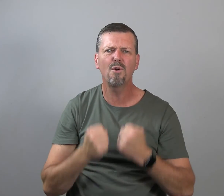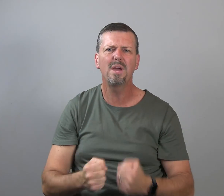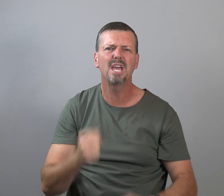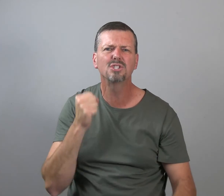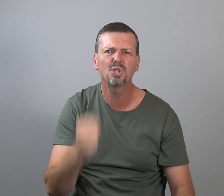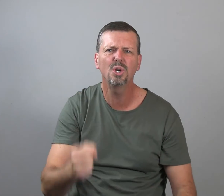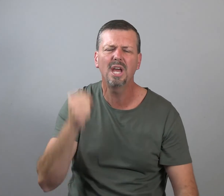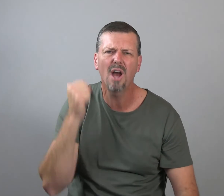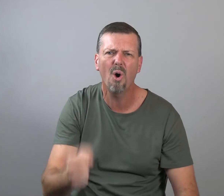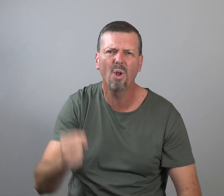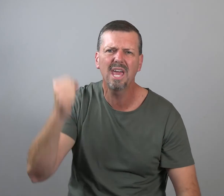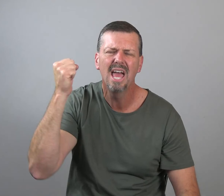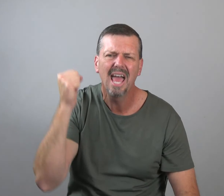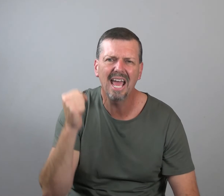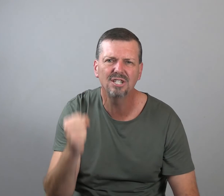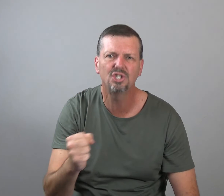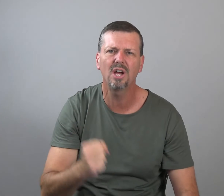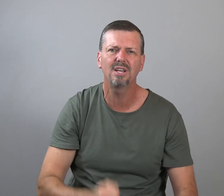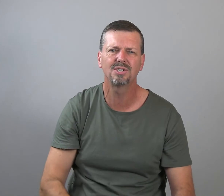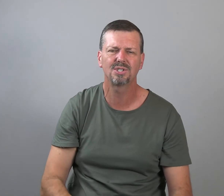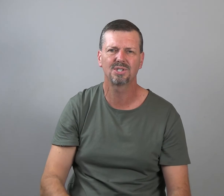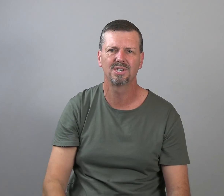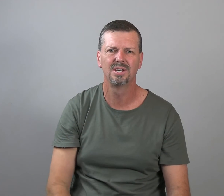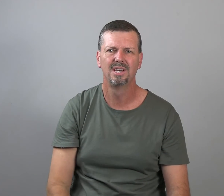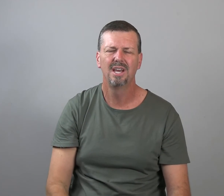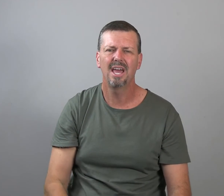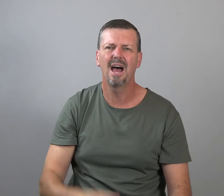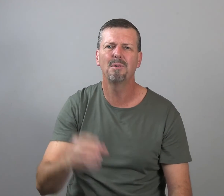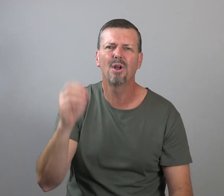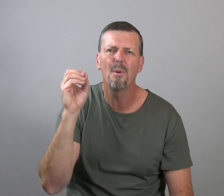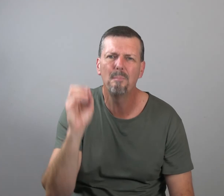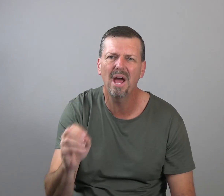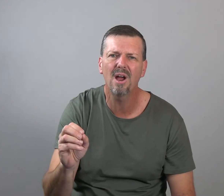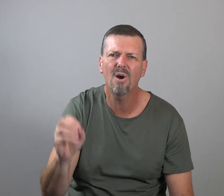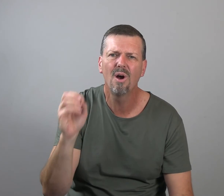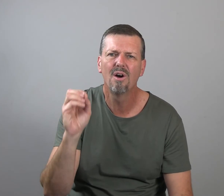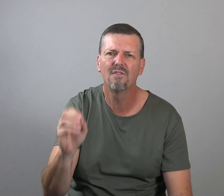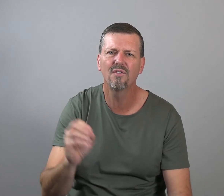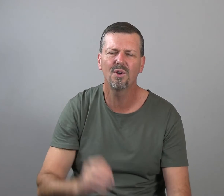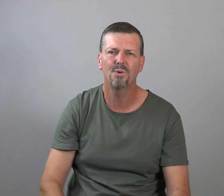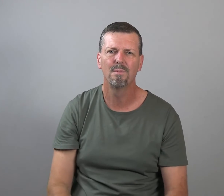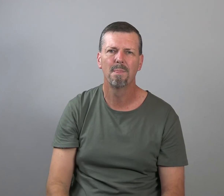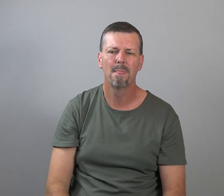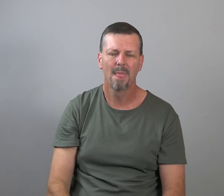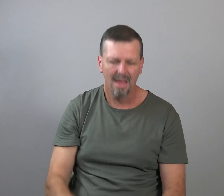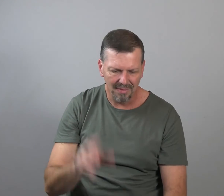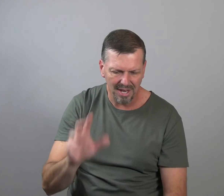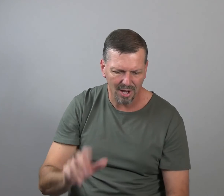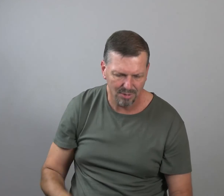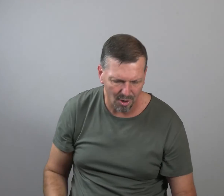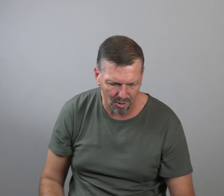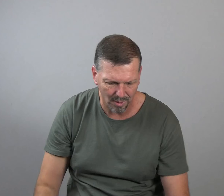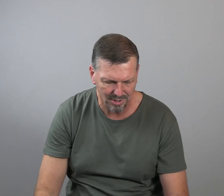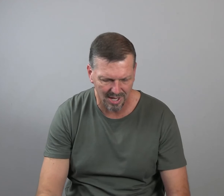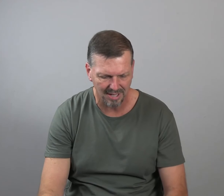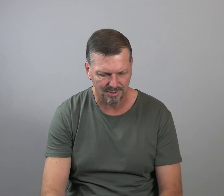for me is good and holy and just, and I'm going to bear fruit. And then he goes on. Look what he says.